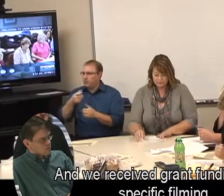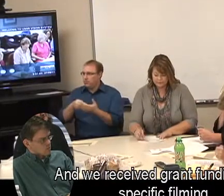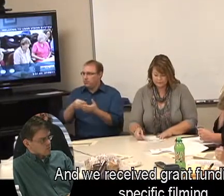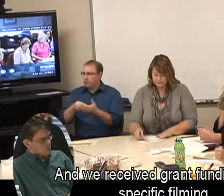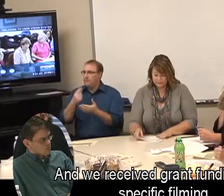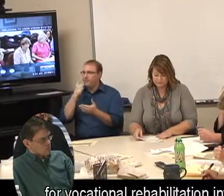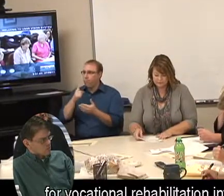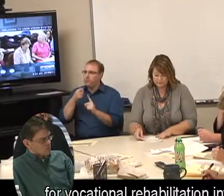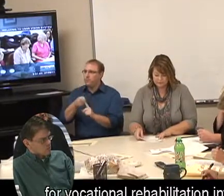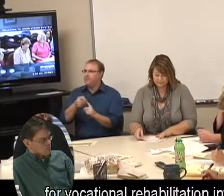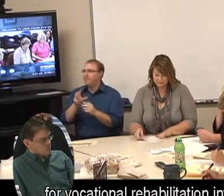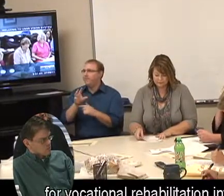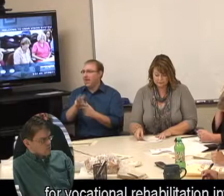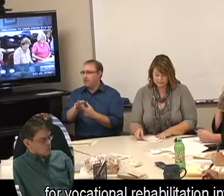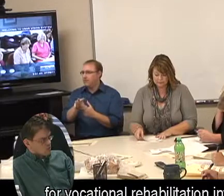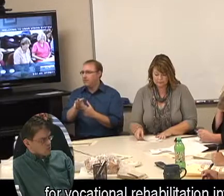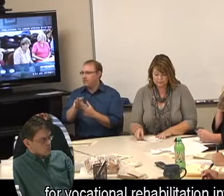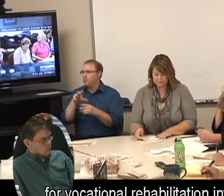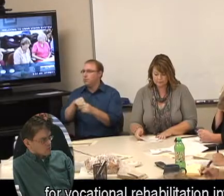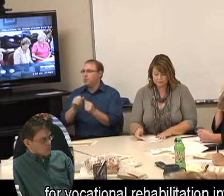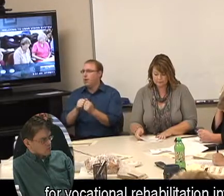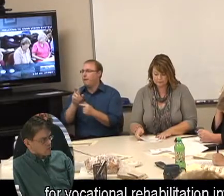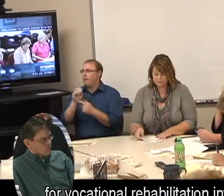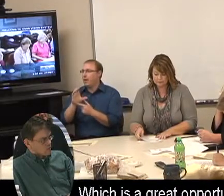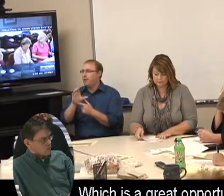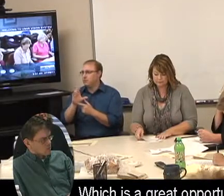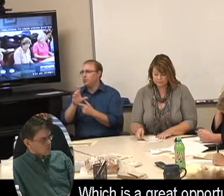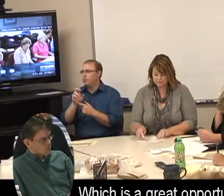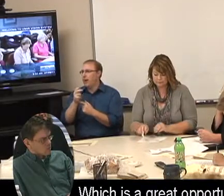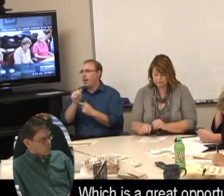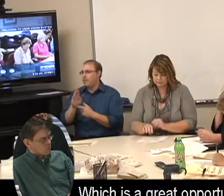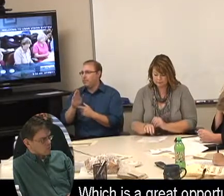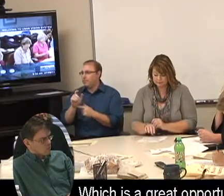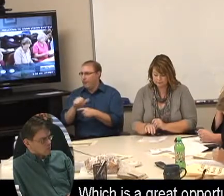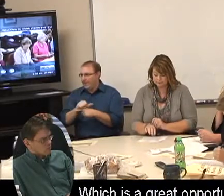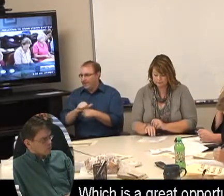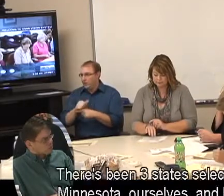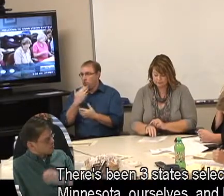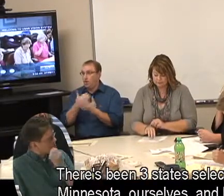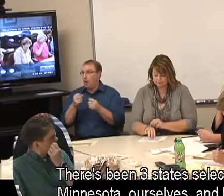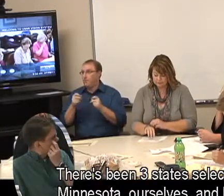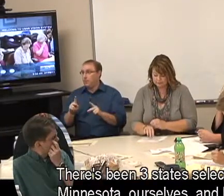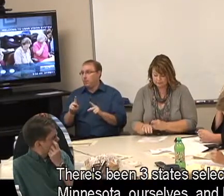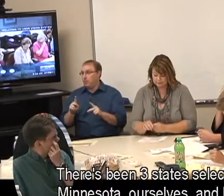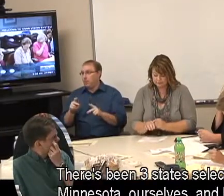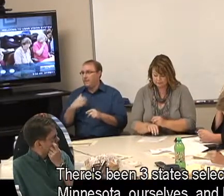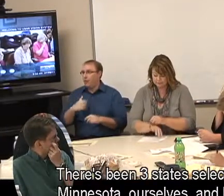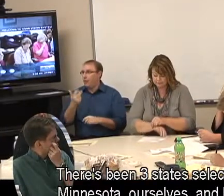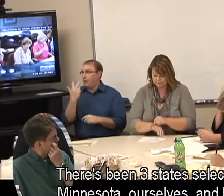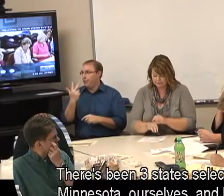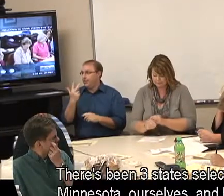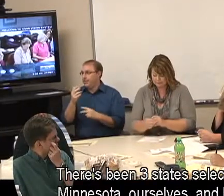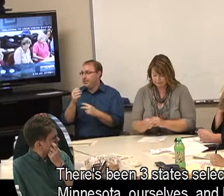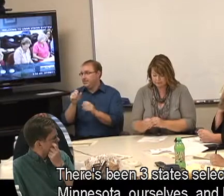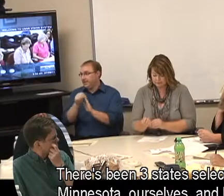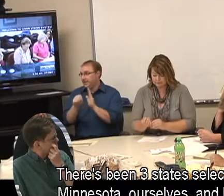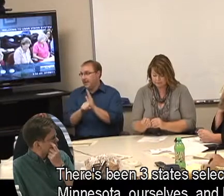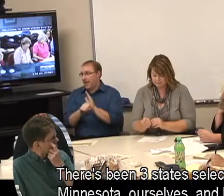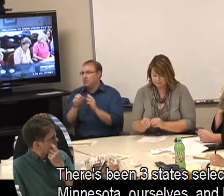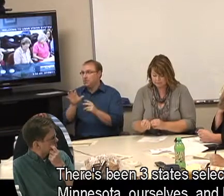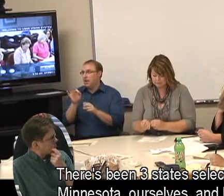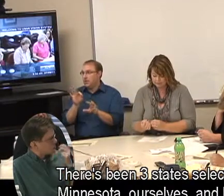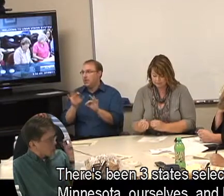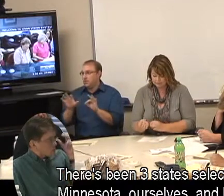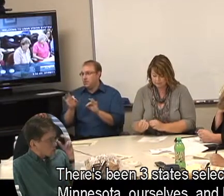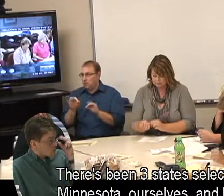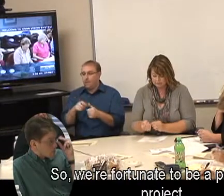filming for vocational rehabilitation interpreting, which is a great opportunity. There's been three states selected in Minnesota,